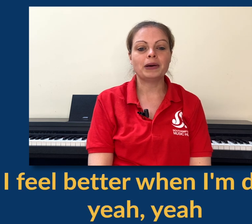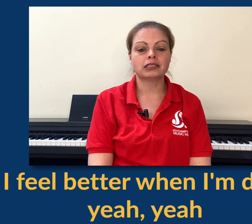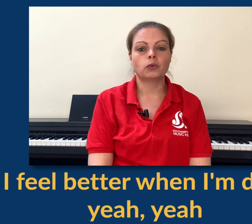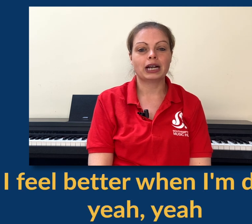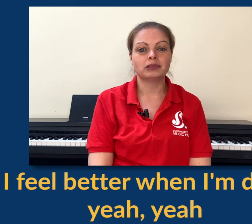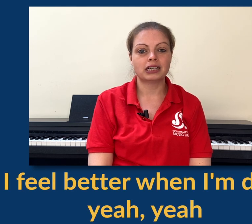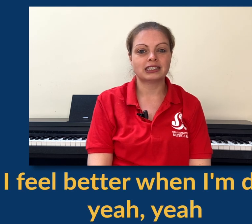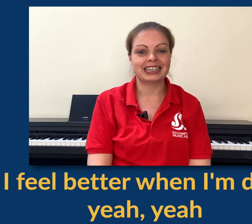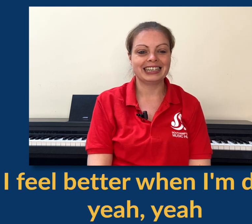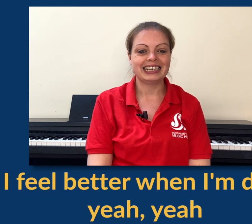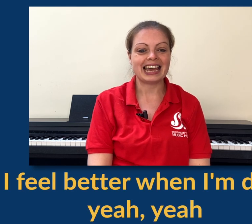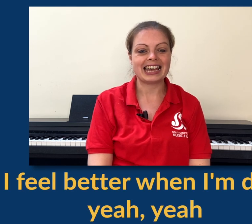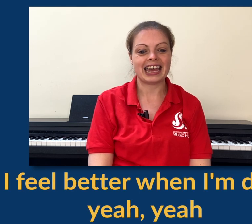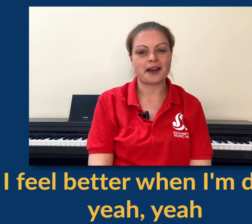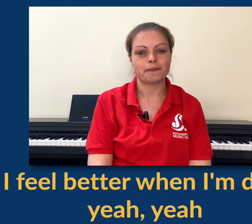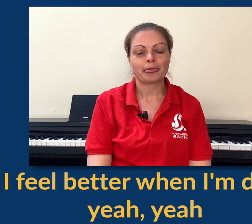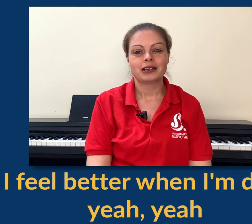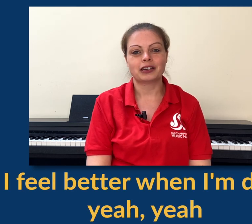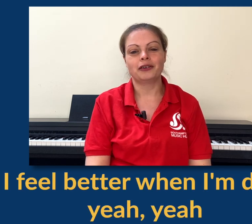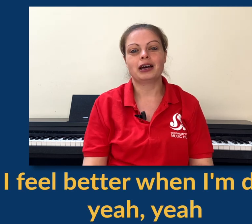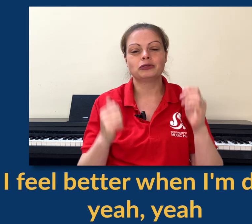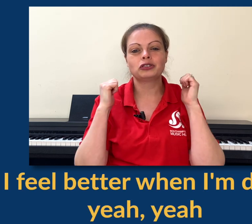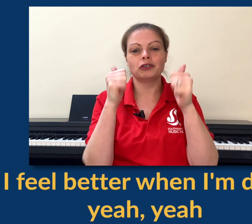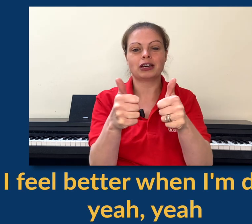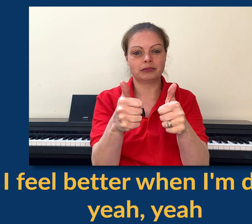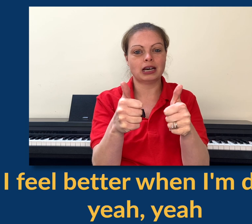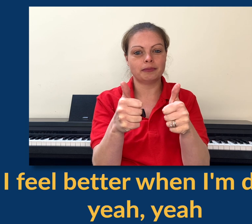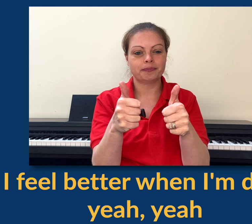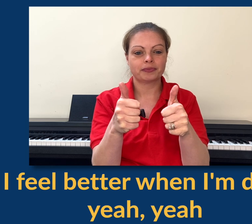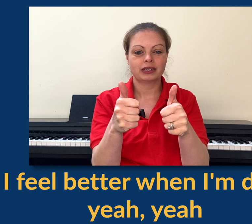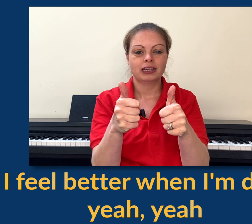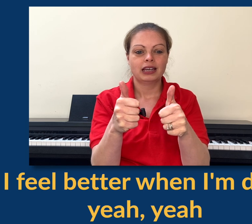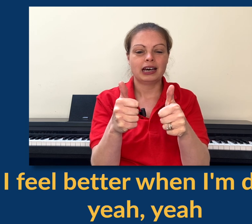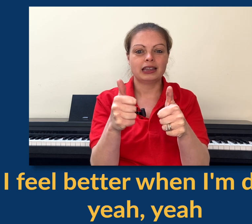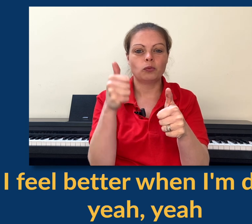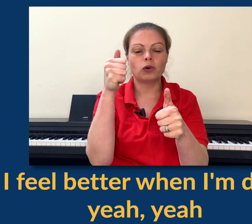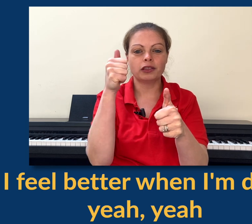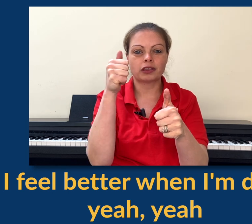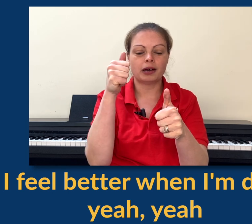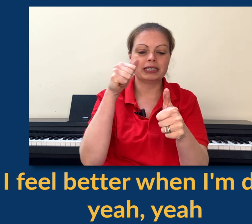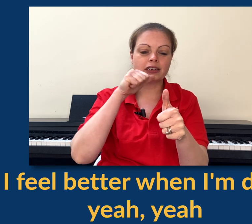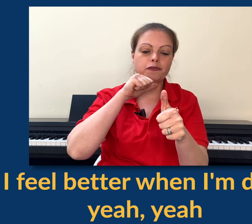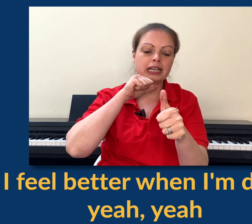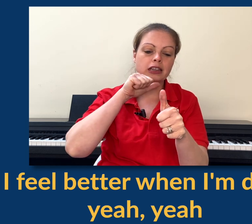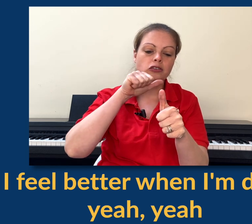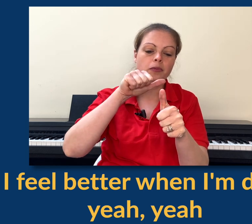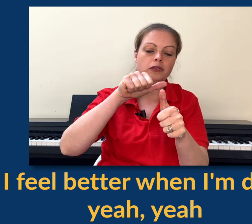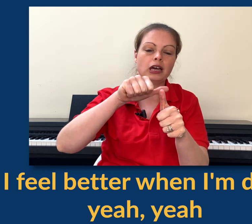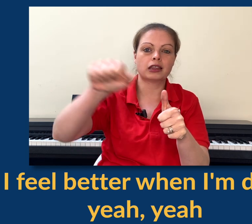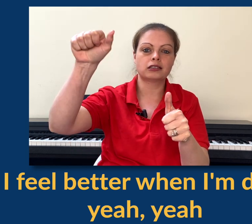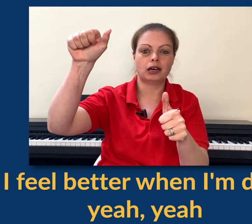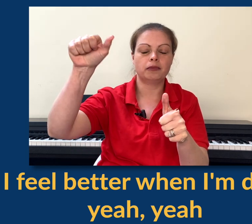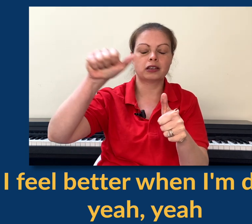I feel better when I'm dancing. Yeah. Yeah. So two thumbs up and then one thumb is going to flick the